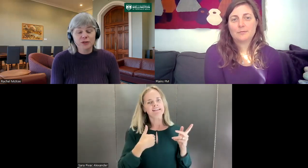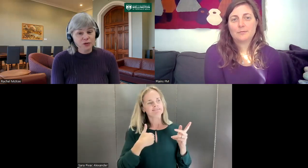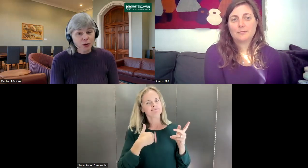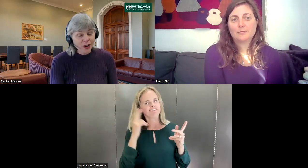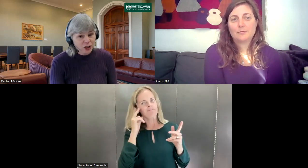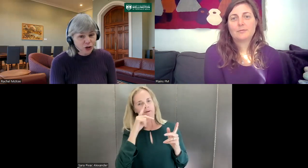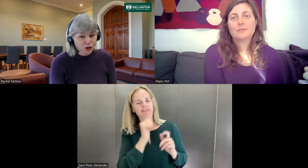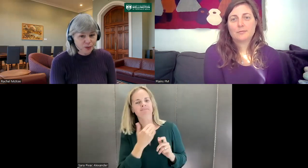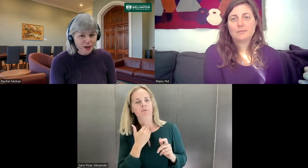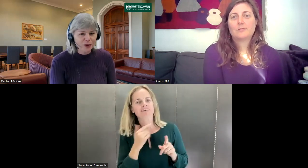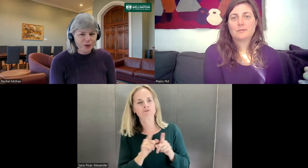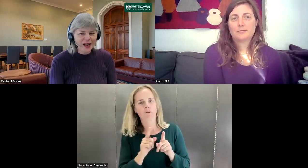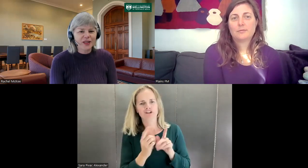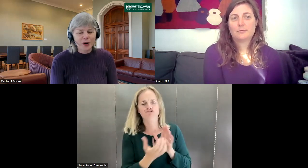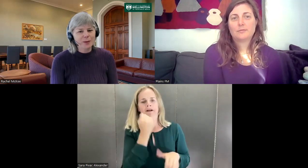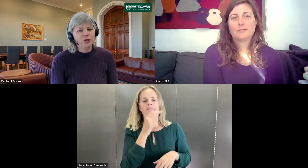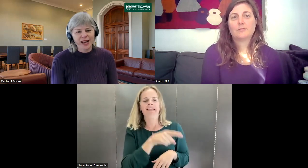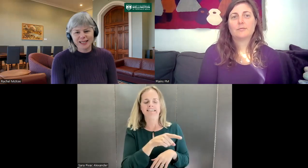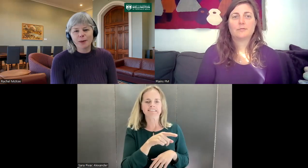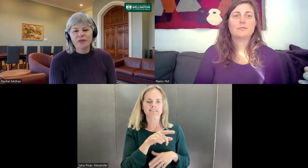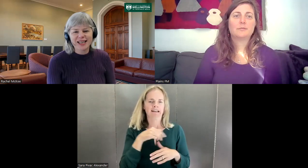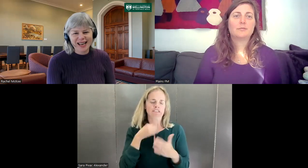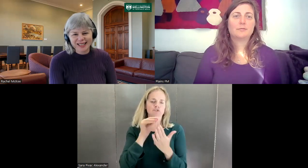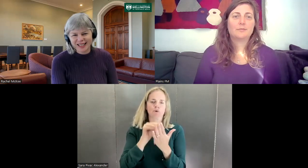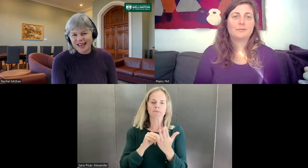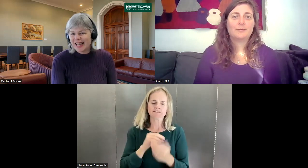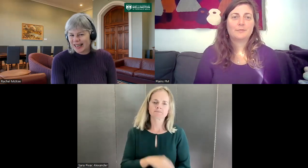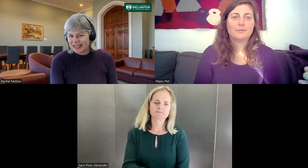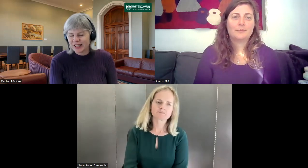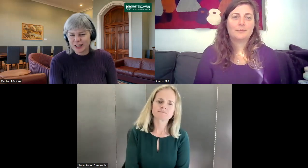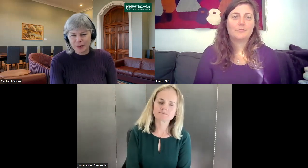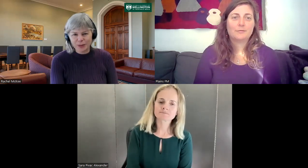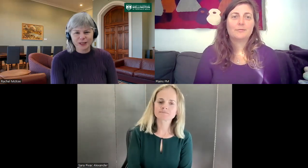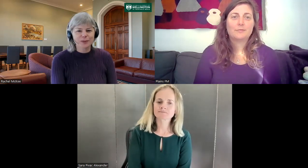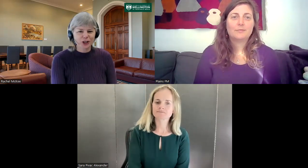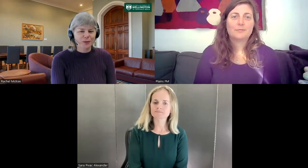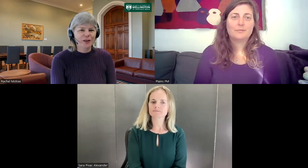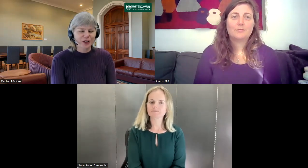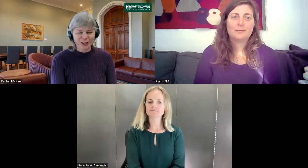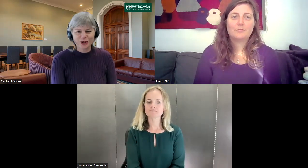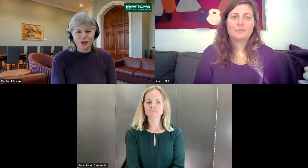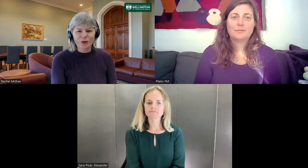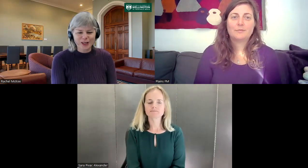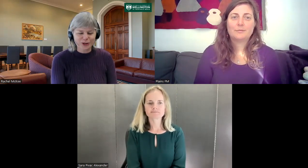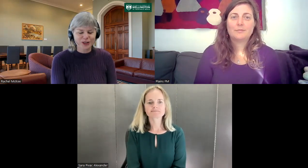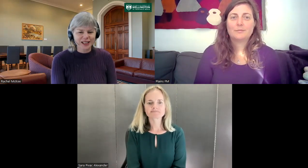from Christchurch people and they were able to add some of that data and add it to the Te Papa exhibition about the Christchurch earthquakes, which was nice.